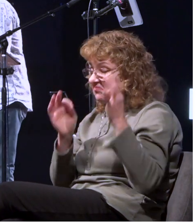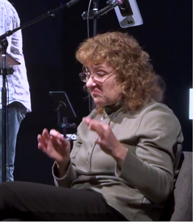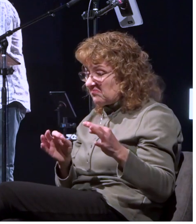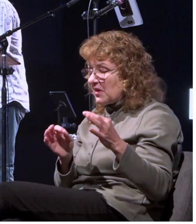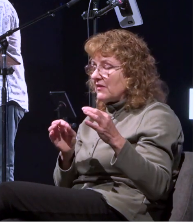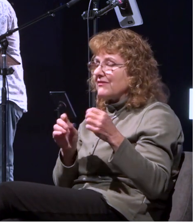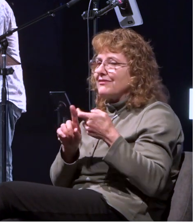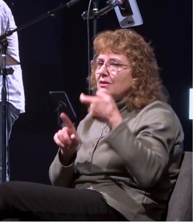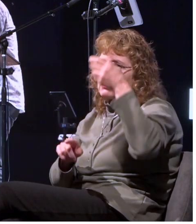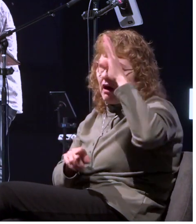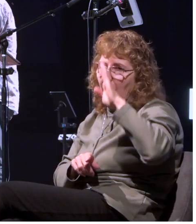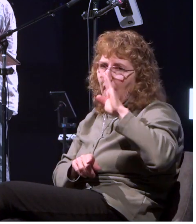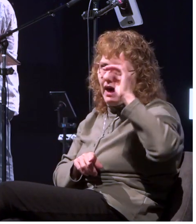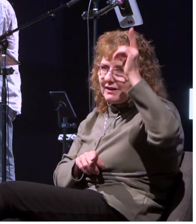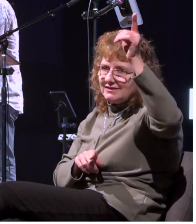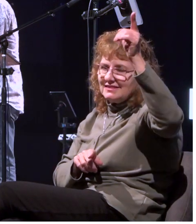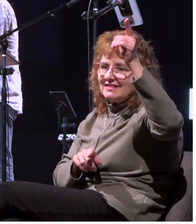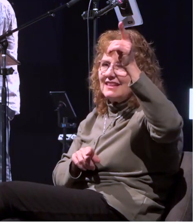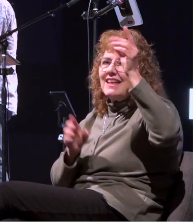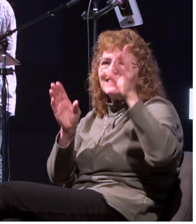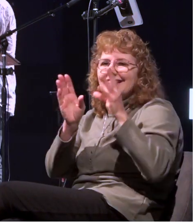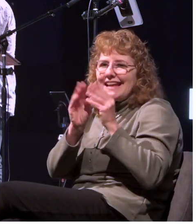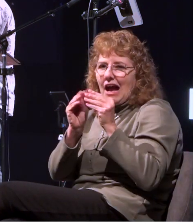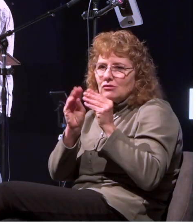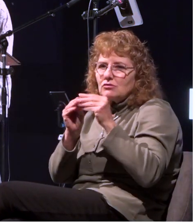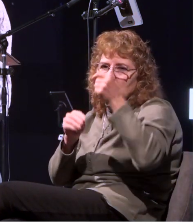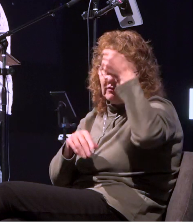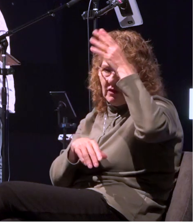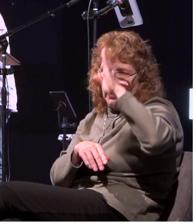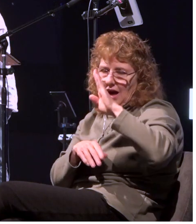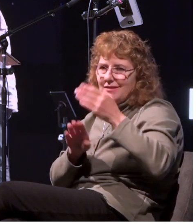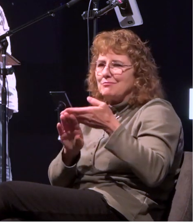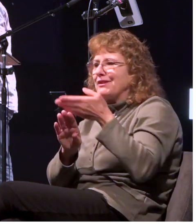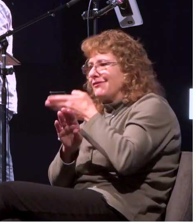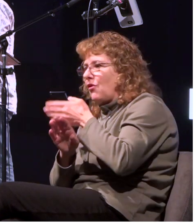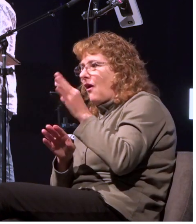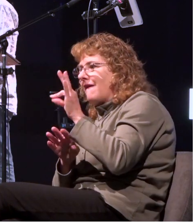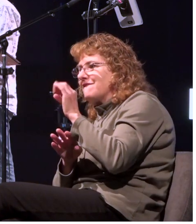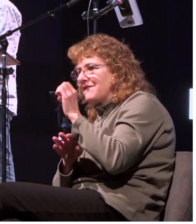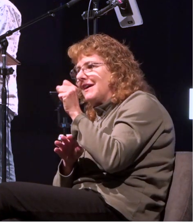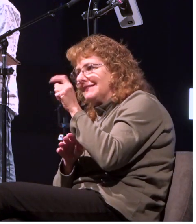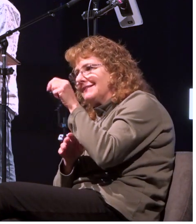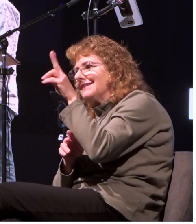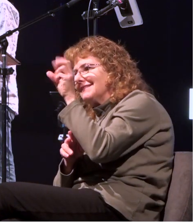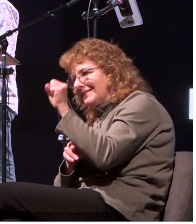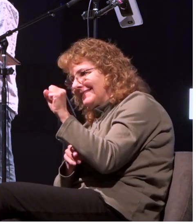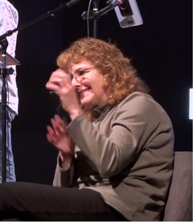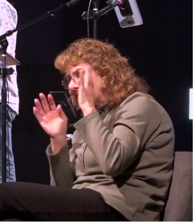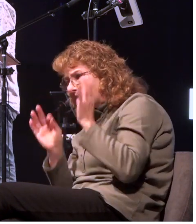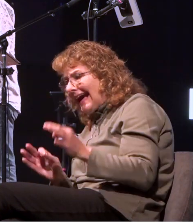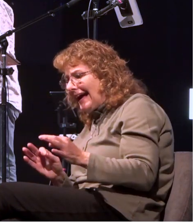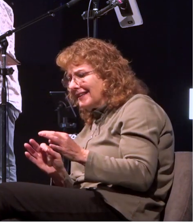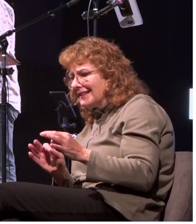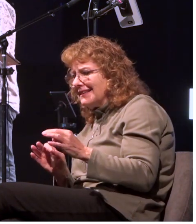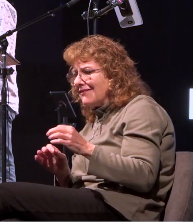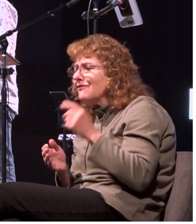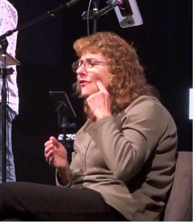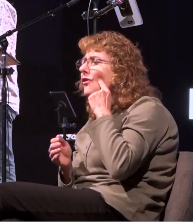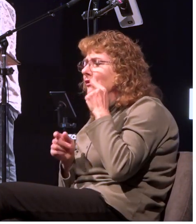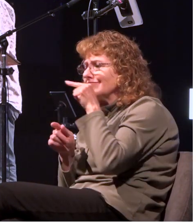before it was determined by the council of festus that paul should go to rome for whatever